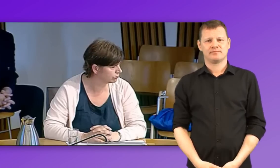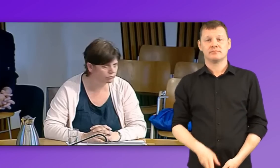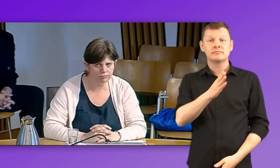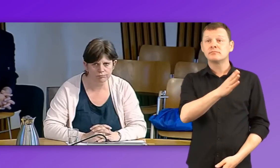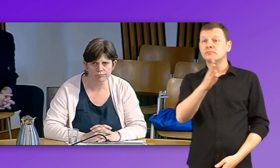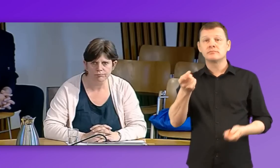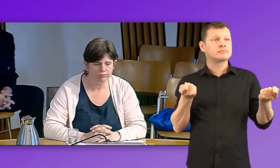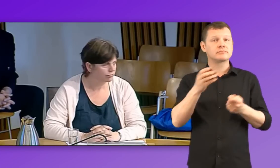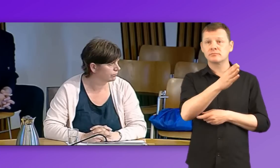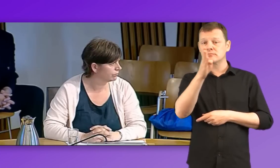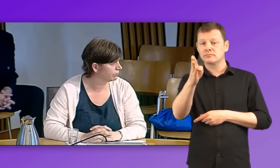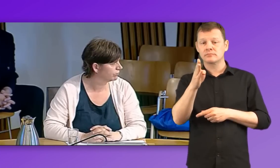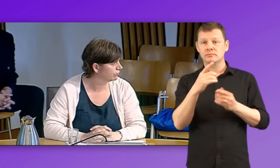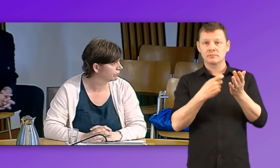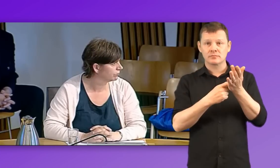Sorry, Rachel. Sorry. think that's just that.